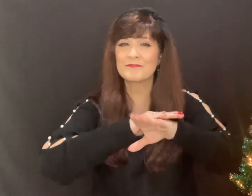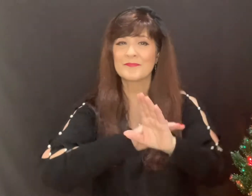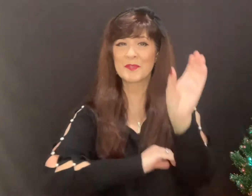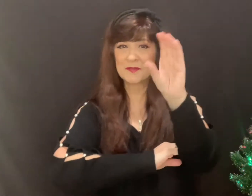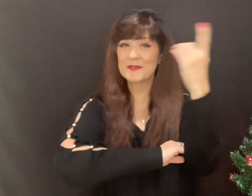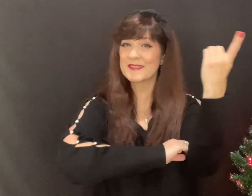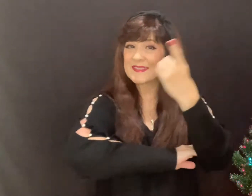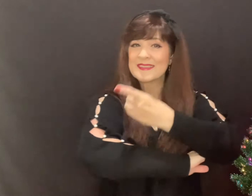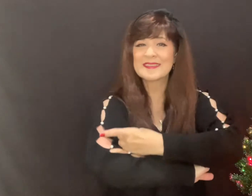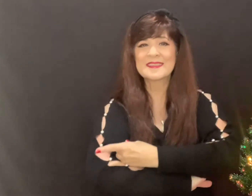Day.